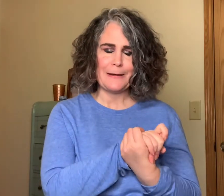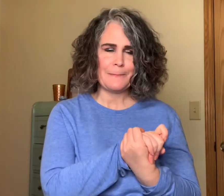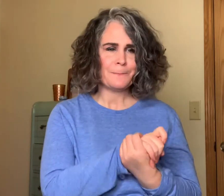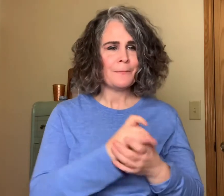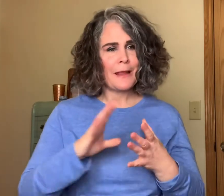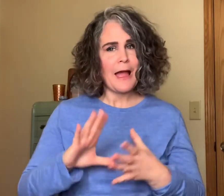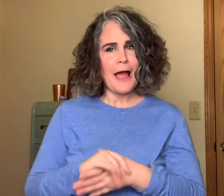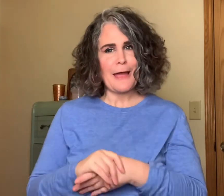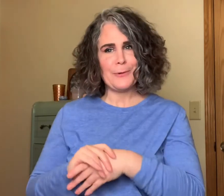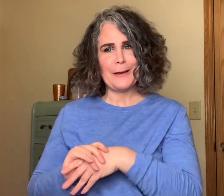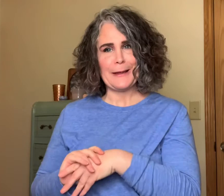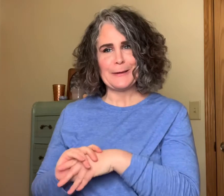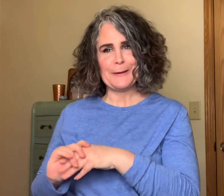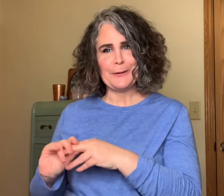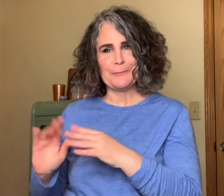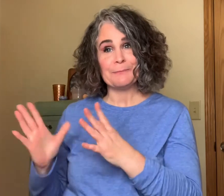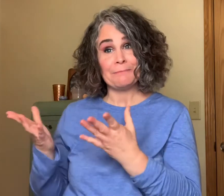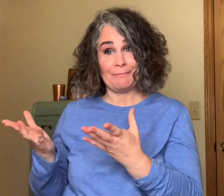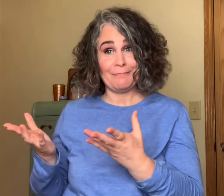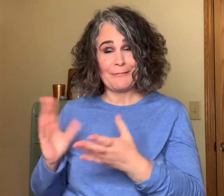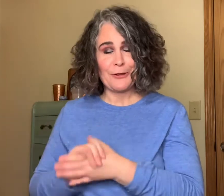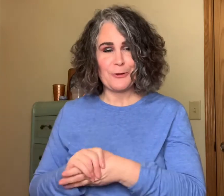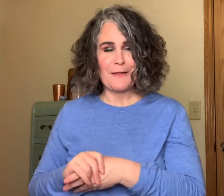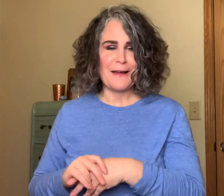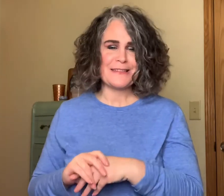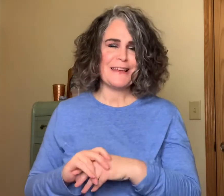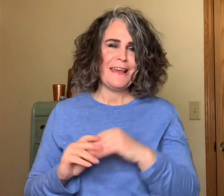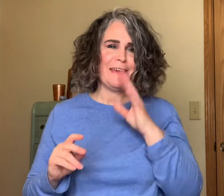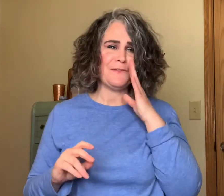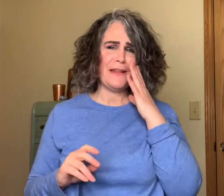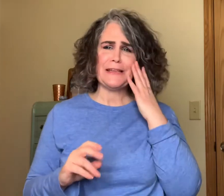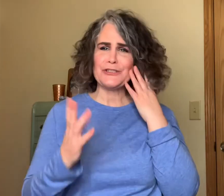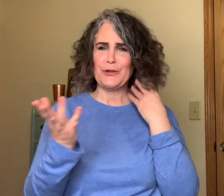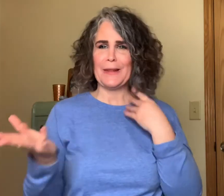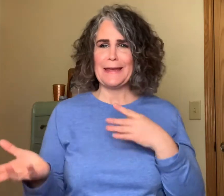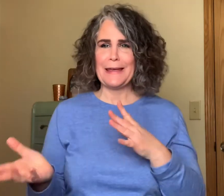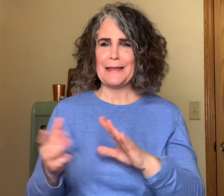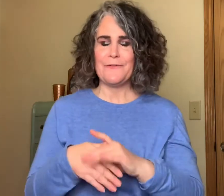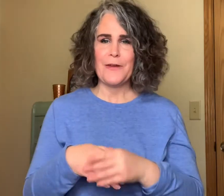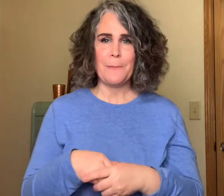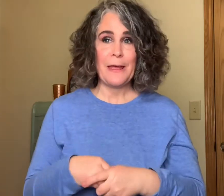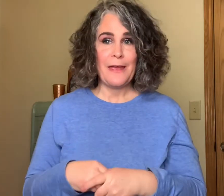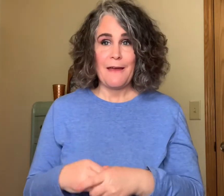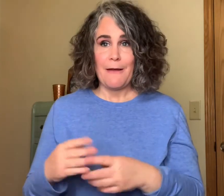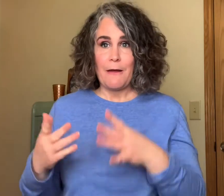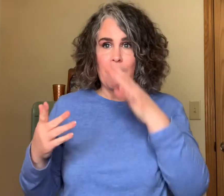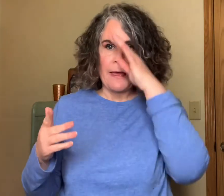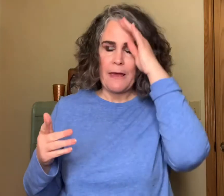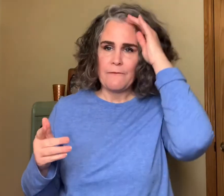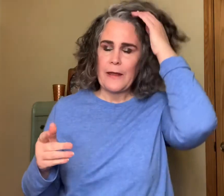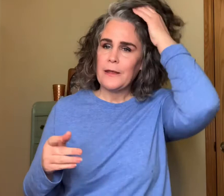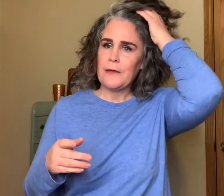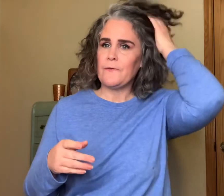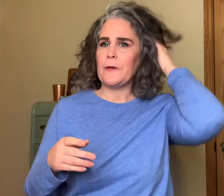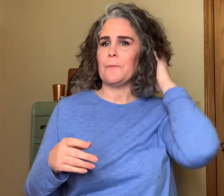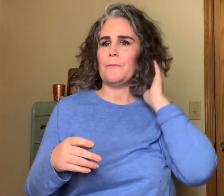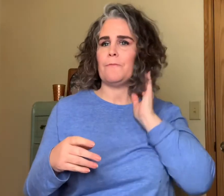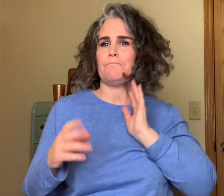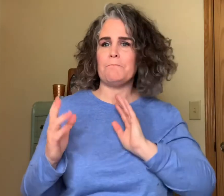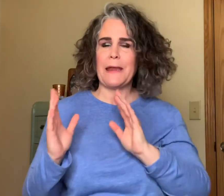I would like to know your thoughts and feelings do you like any of them have any of them made